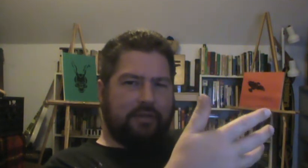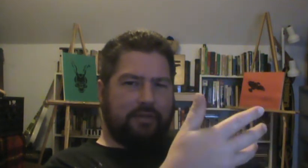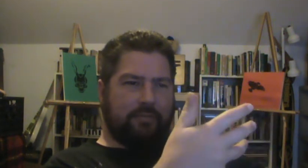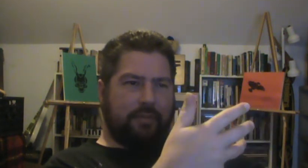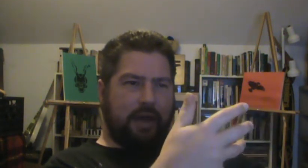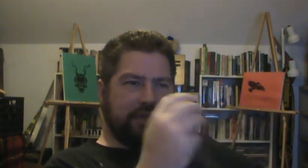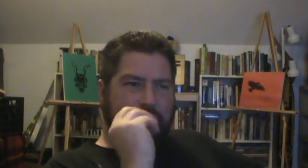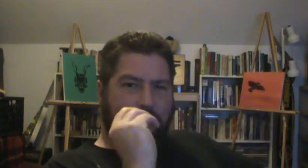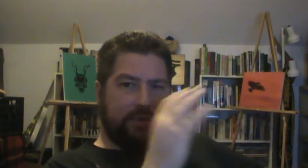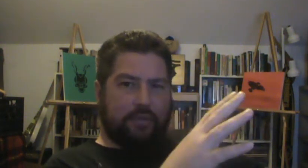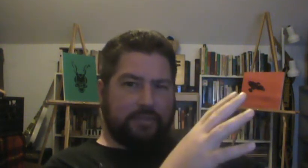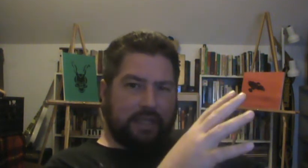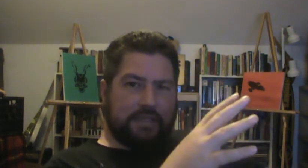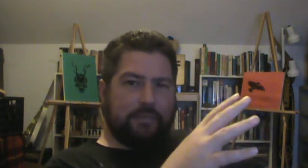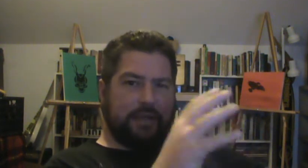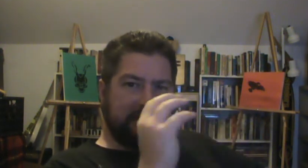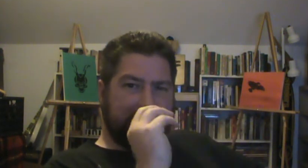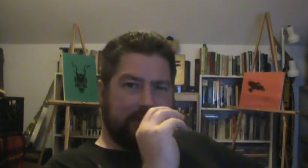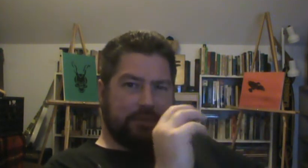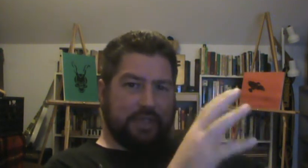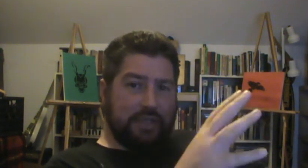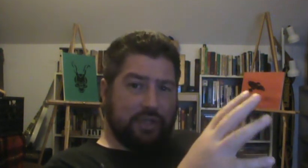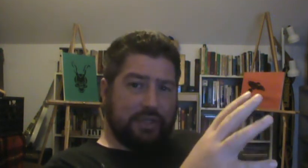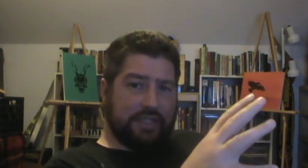I just filmed it because I thought it was interesting.